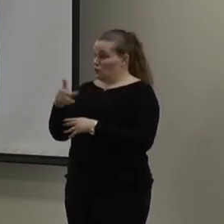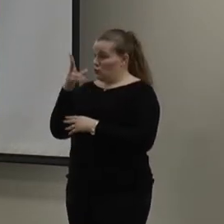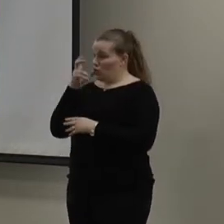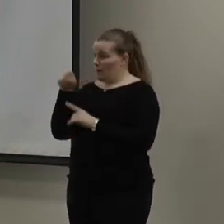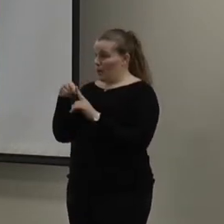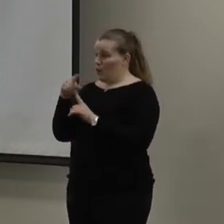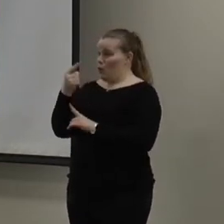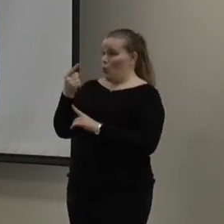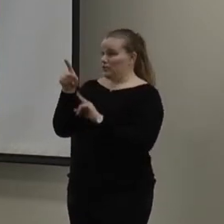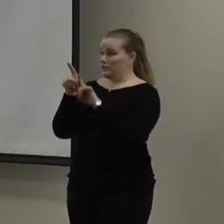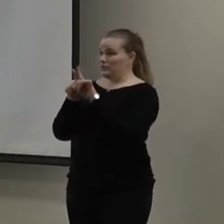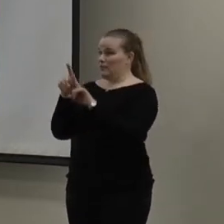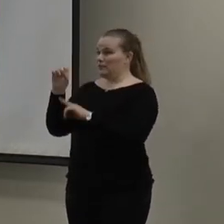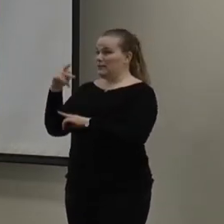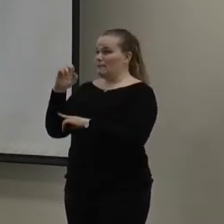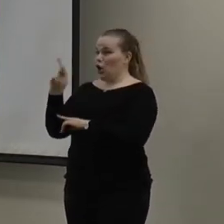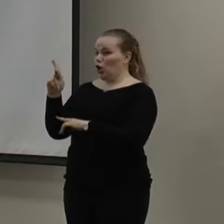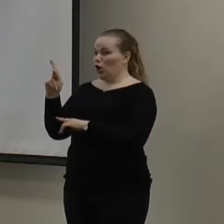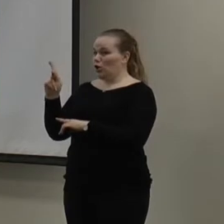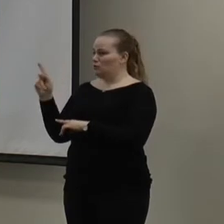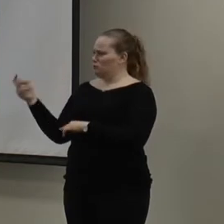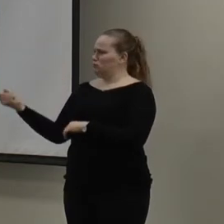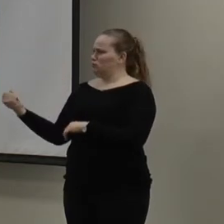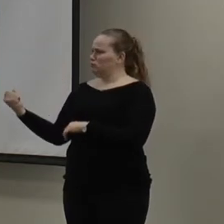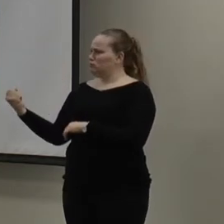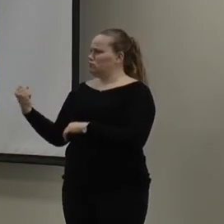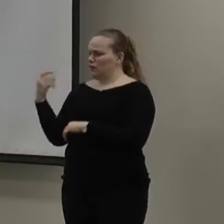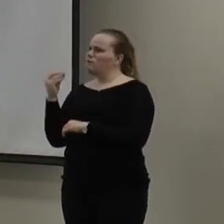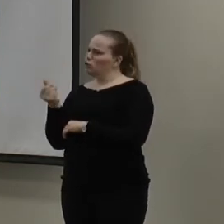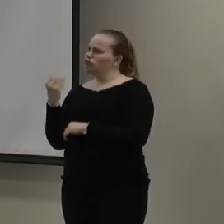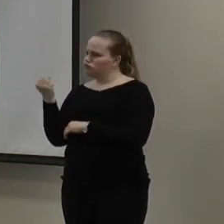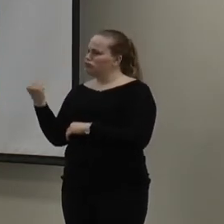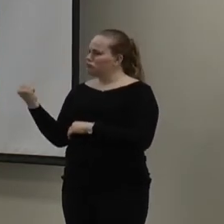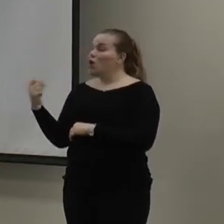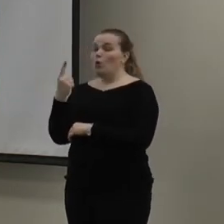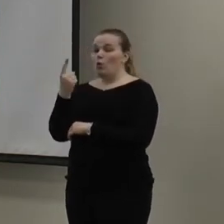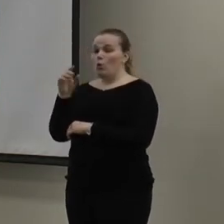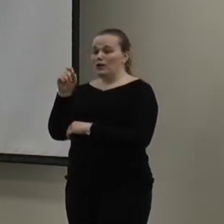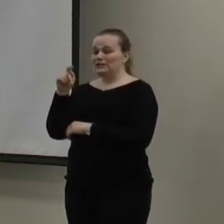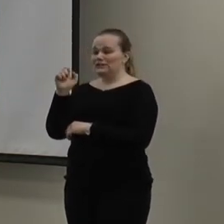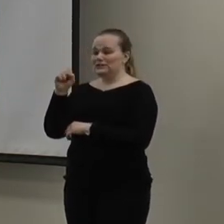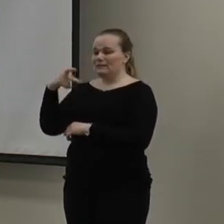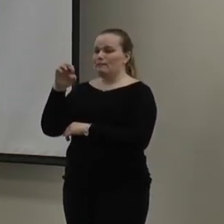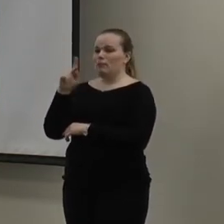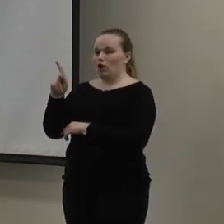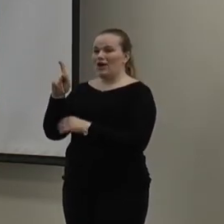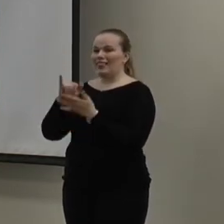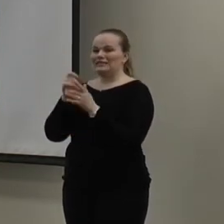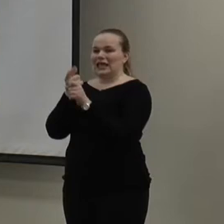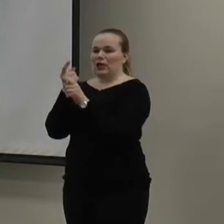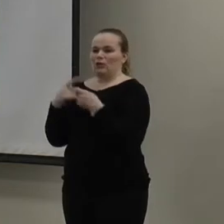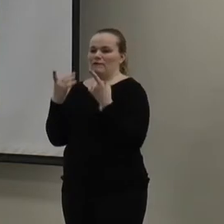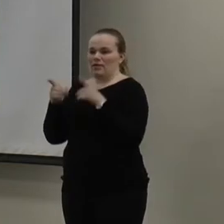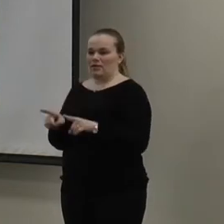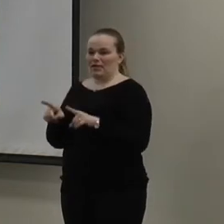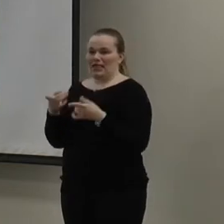of One Spark? Yes. Okay, see some head shaking. Well, One Spark is this great annual event that just